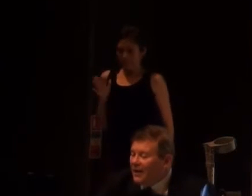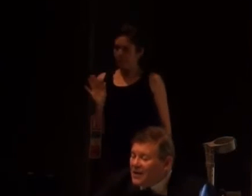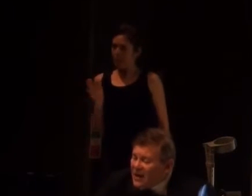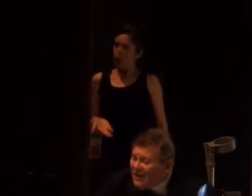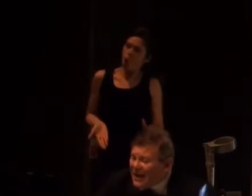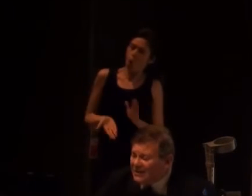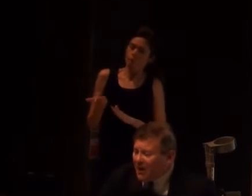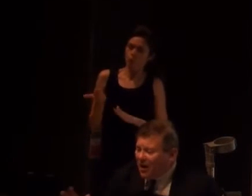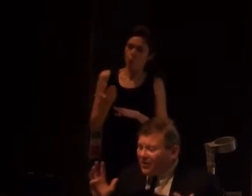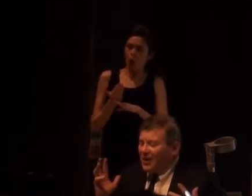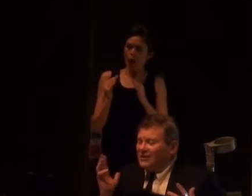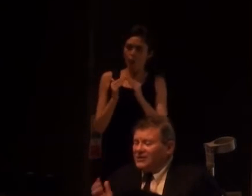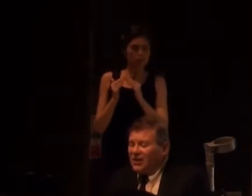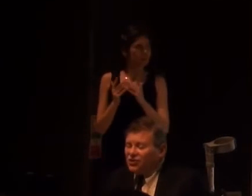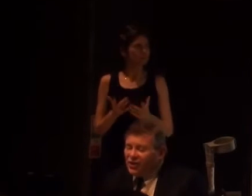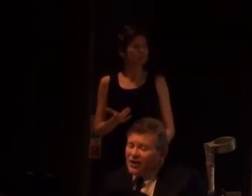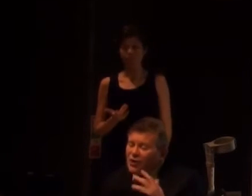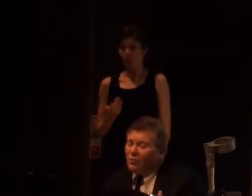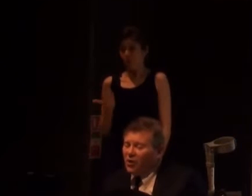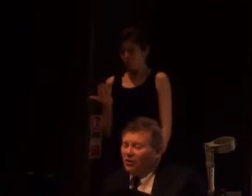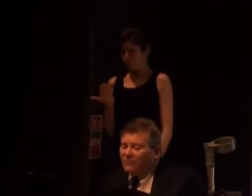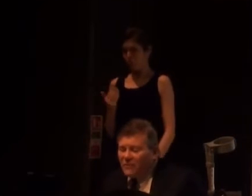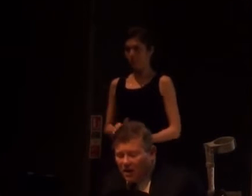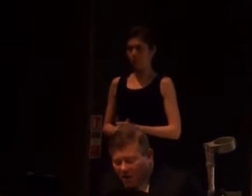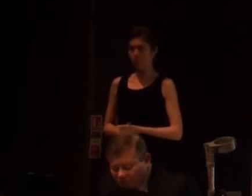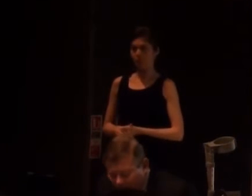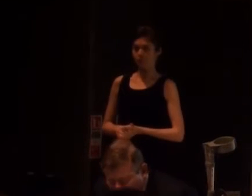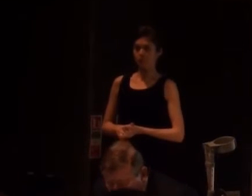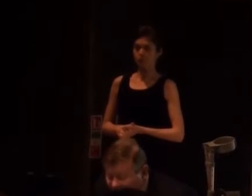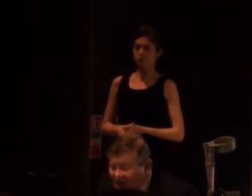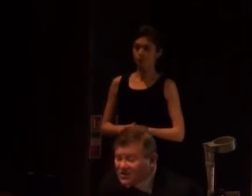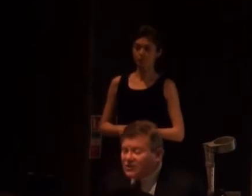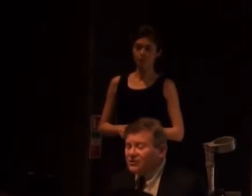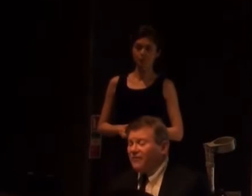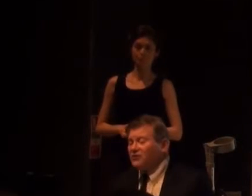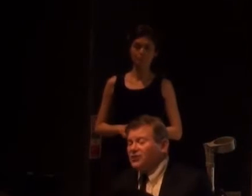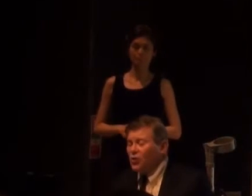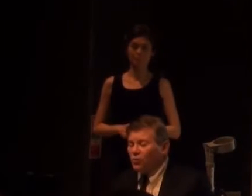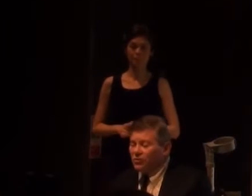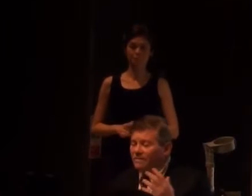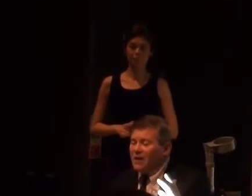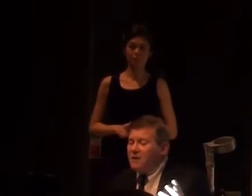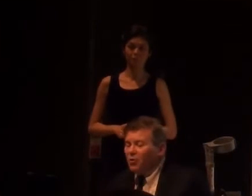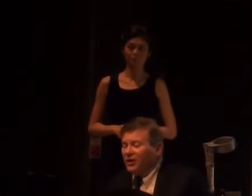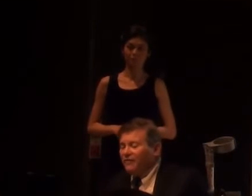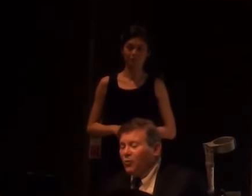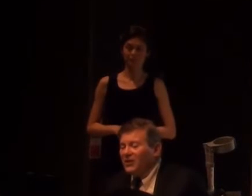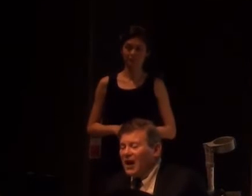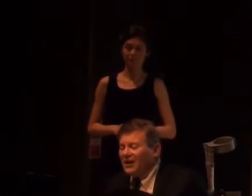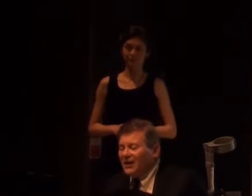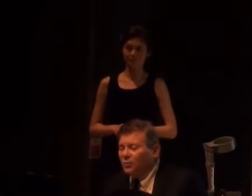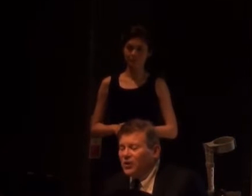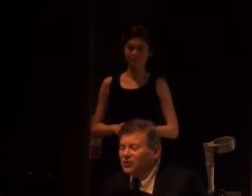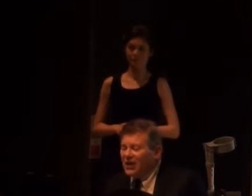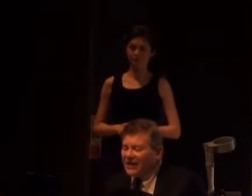elsewhere. In the latter part of the 19th century, we got Darwin's cousin, Sir Francis Gorton, putting forward